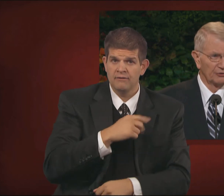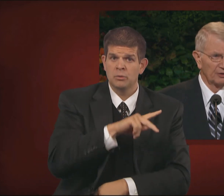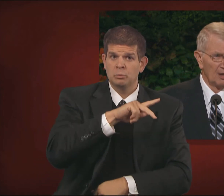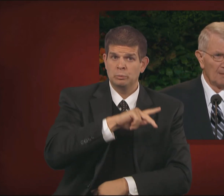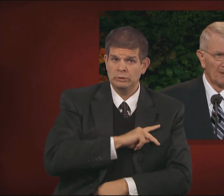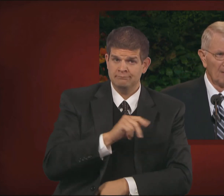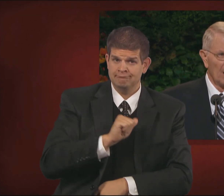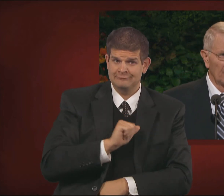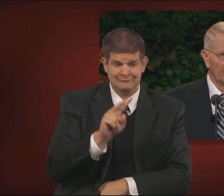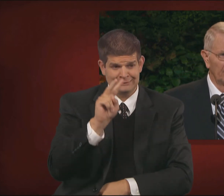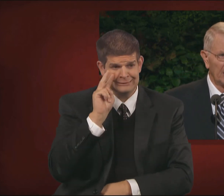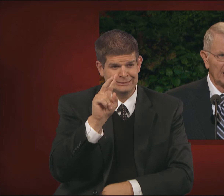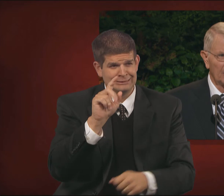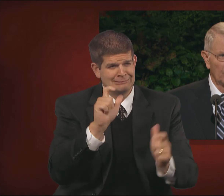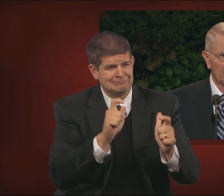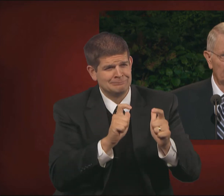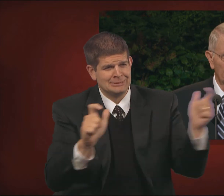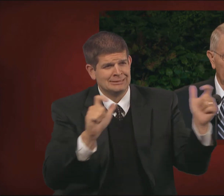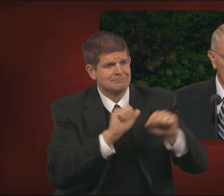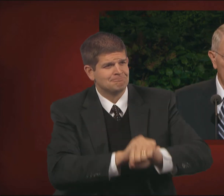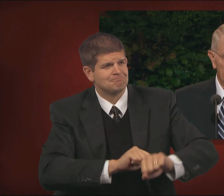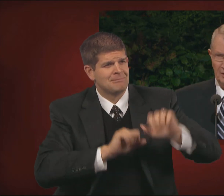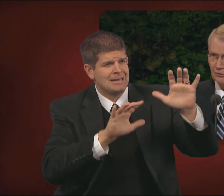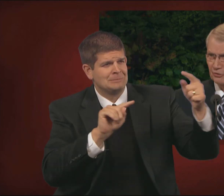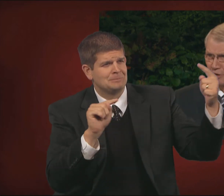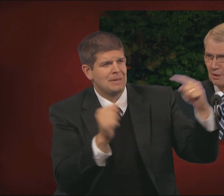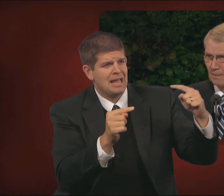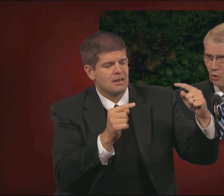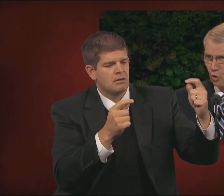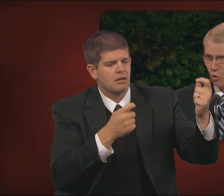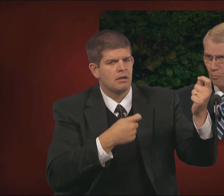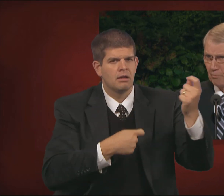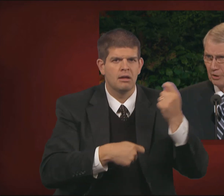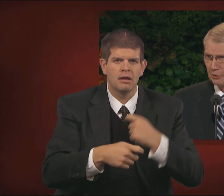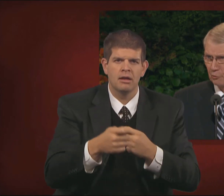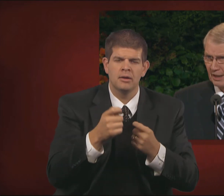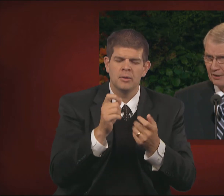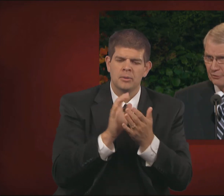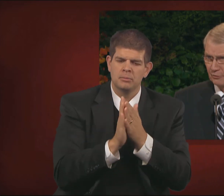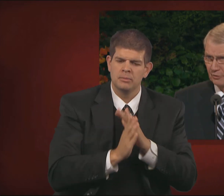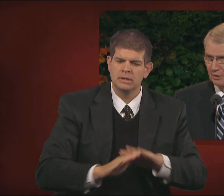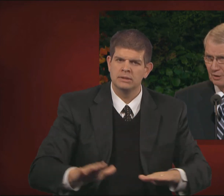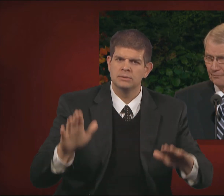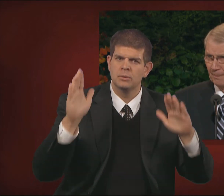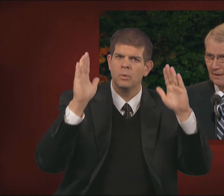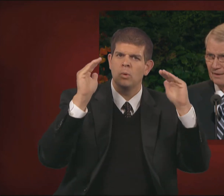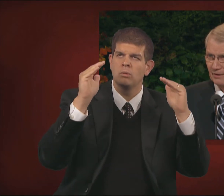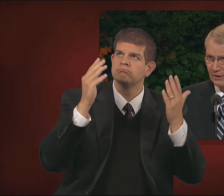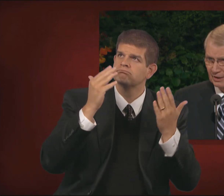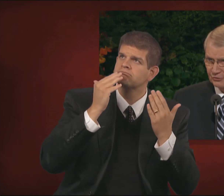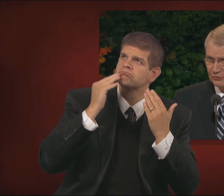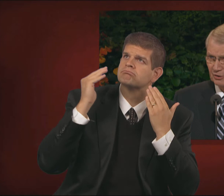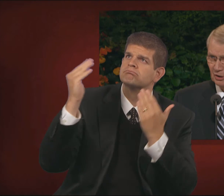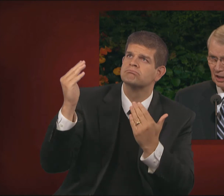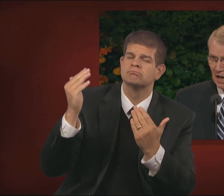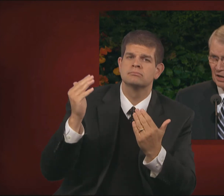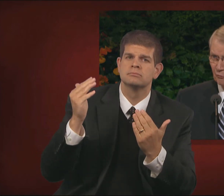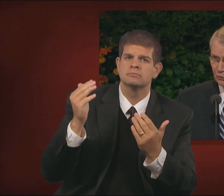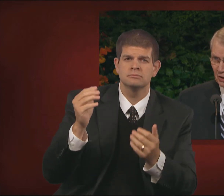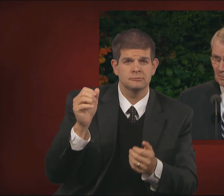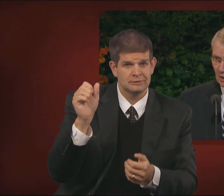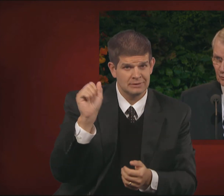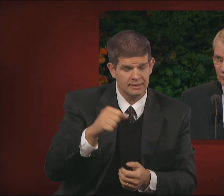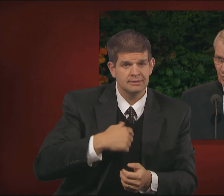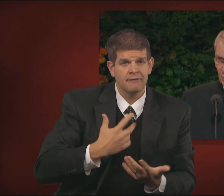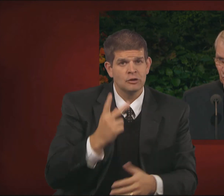witnessed a mountain of pain replaced with peace, hope, and gratitude. Yes, I